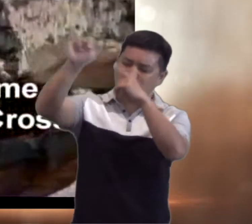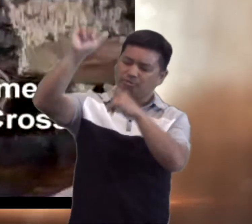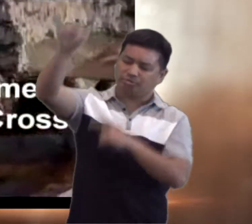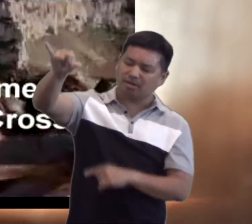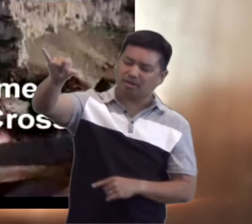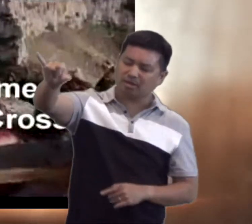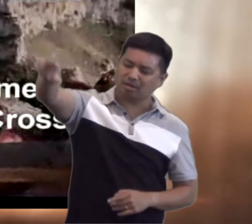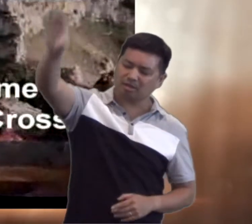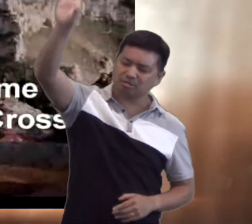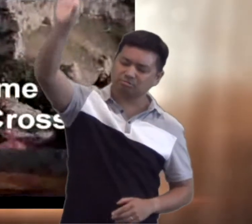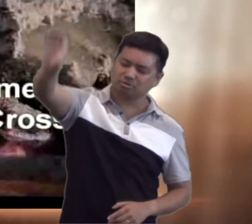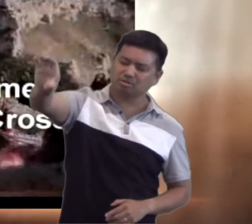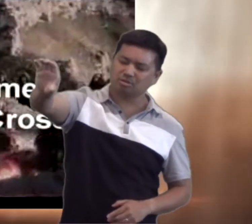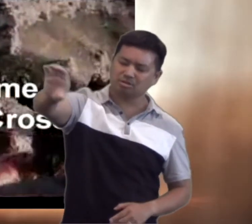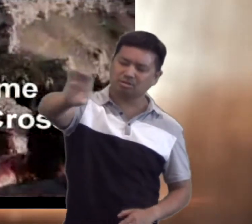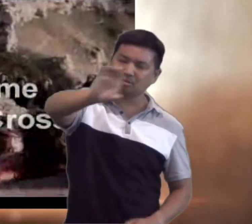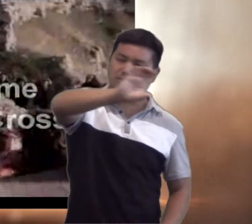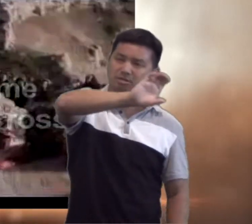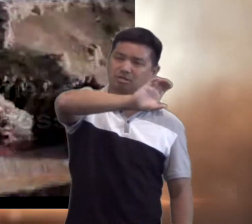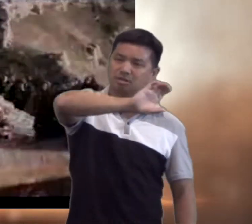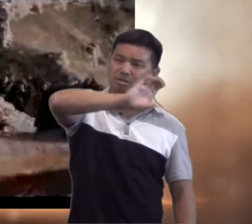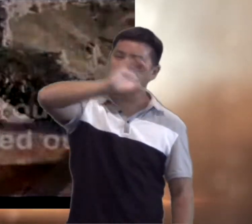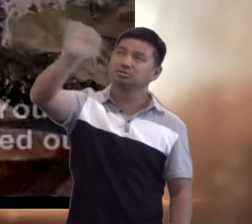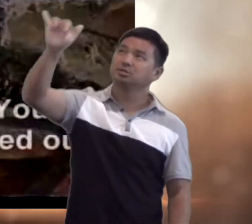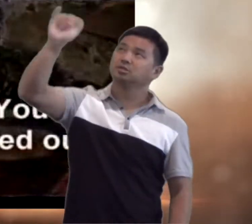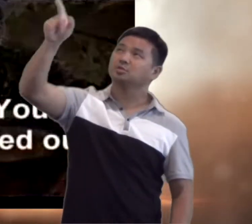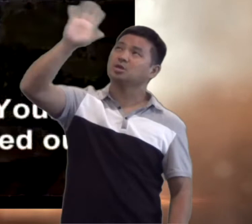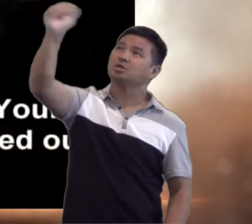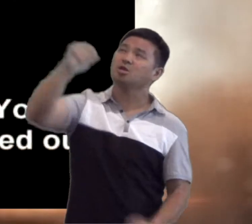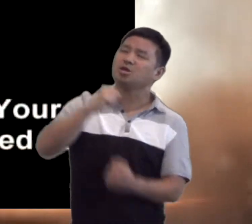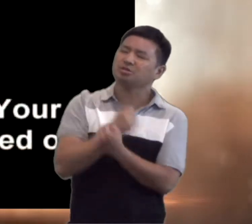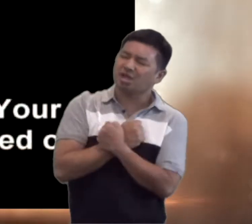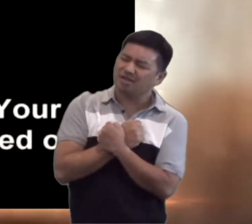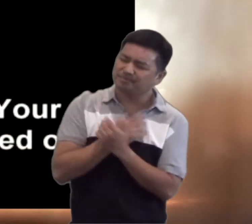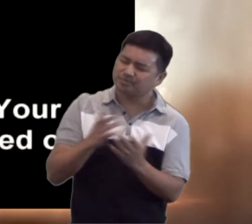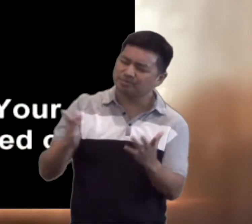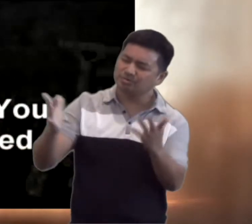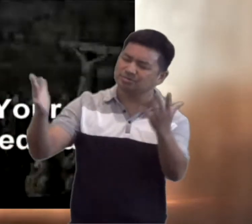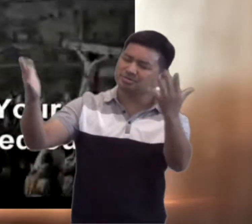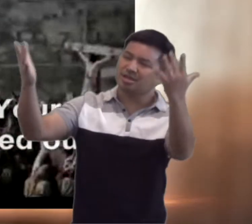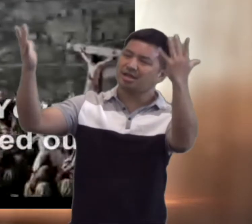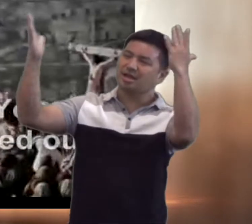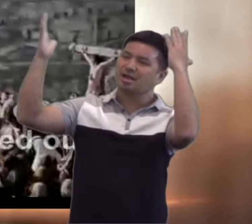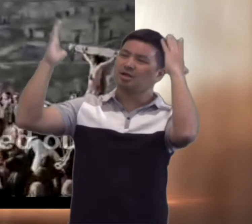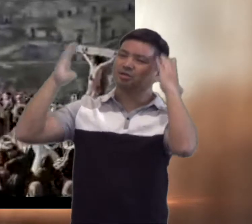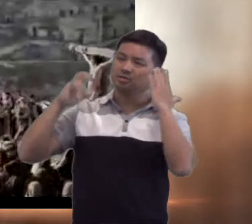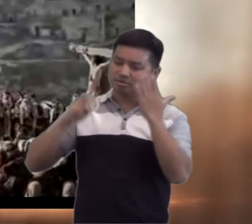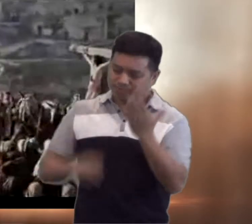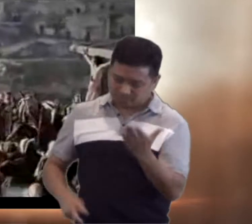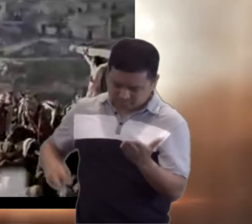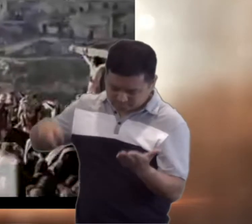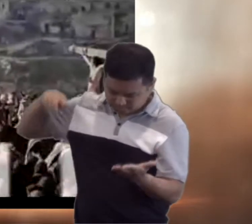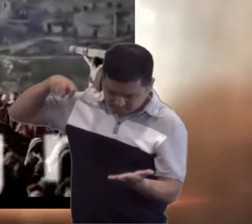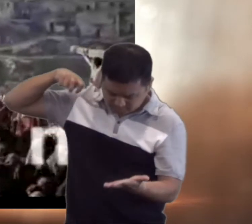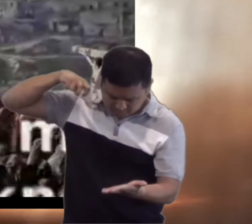Lead me to the cross where you're left for now.